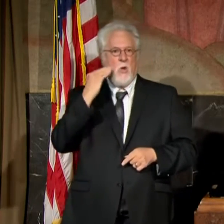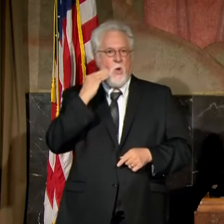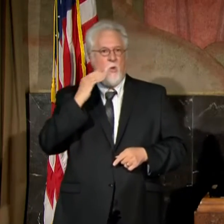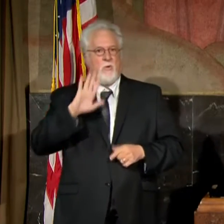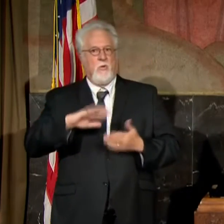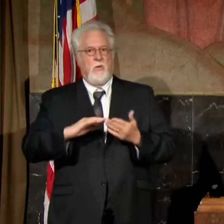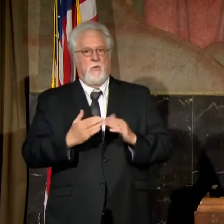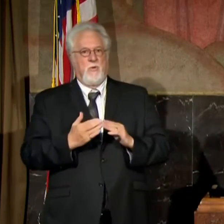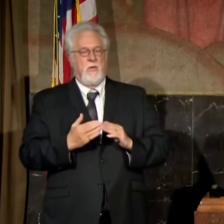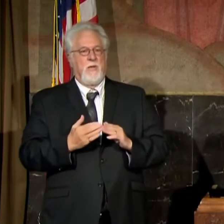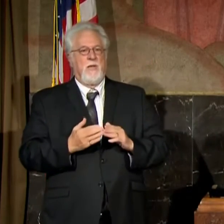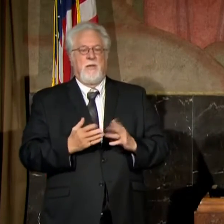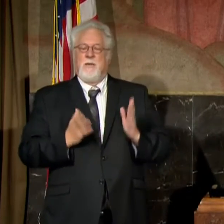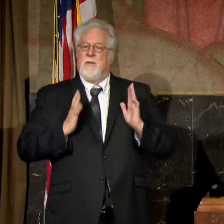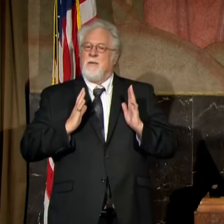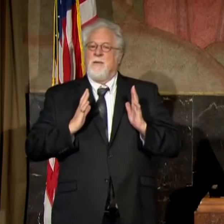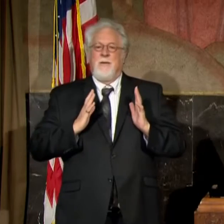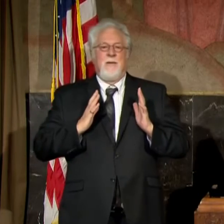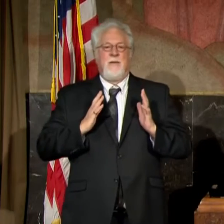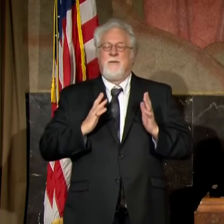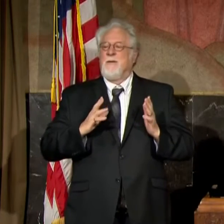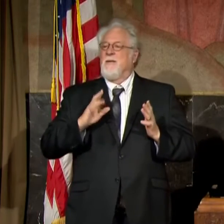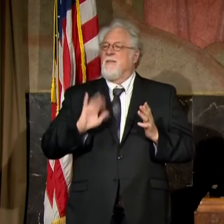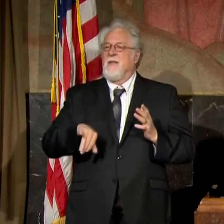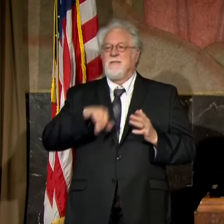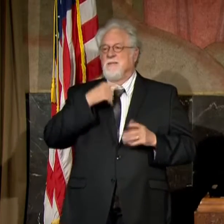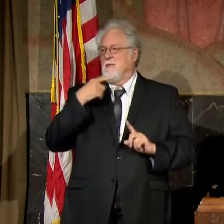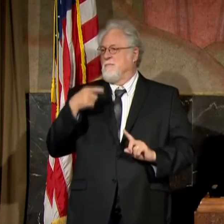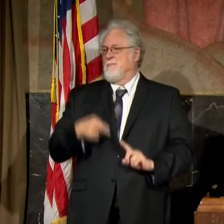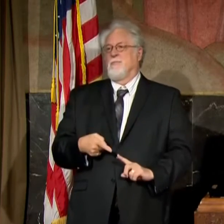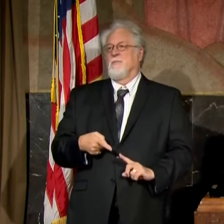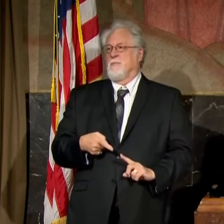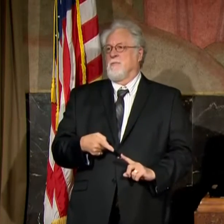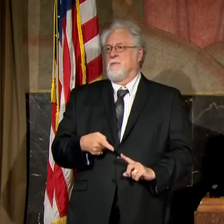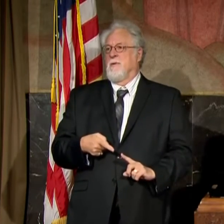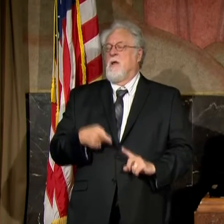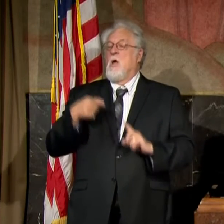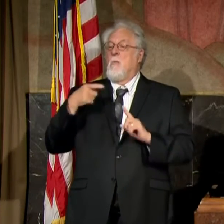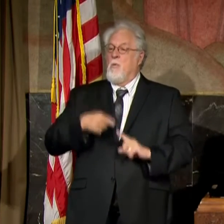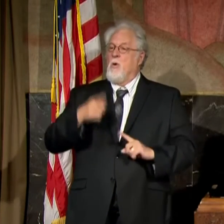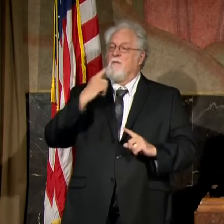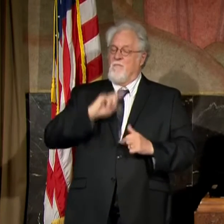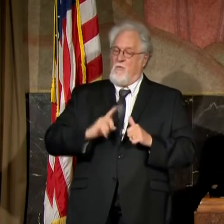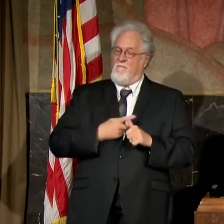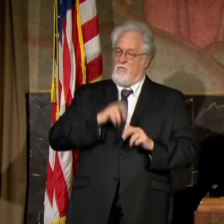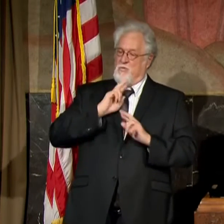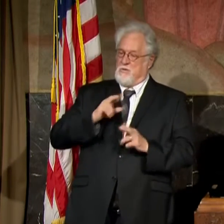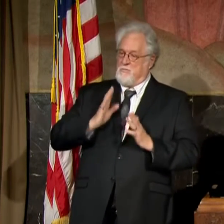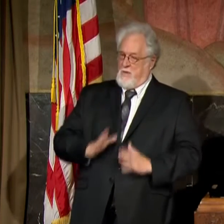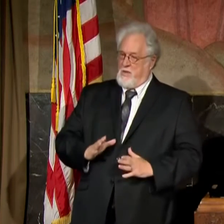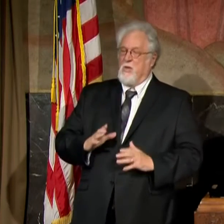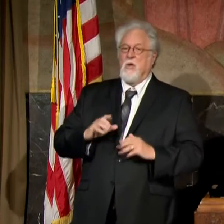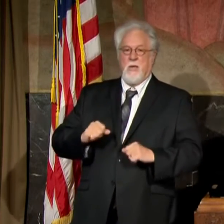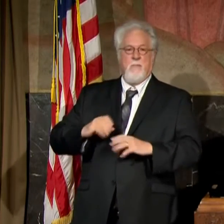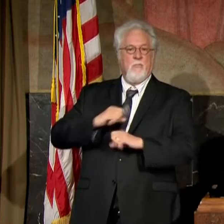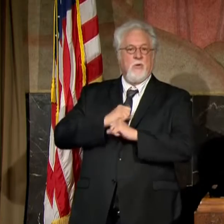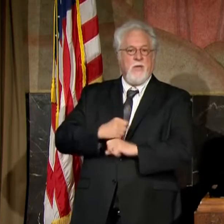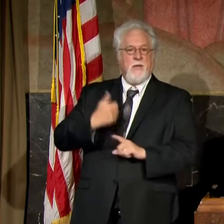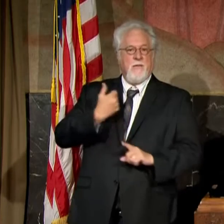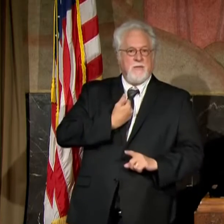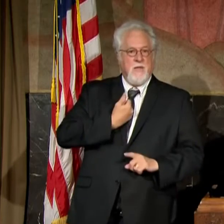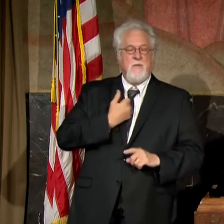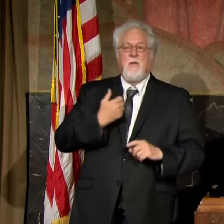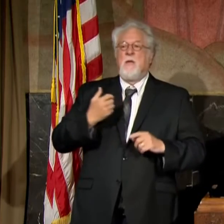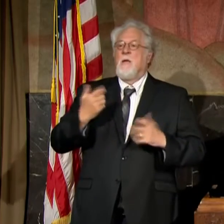in your community. That's not what is intended. was intended so that their first responders would know how to take protection. From the very